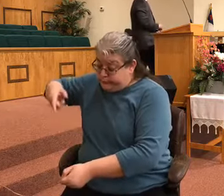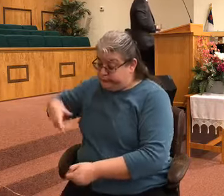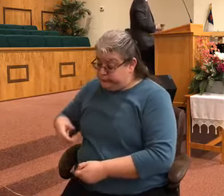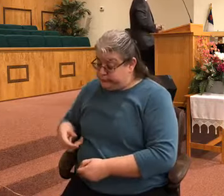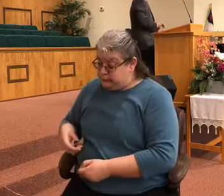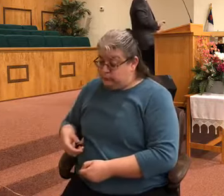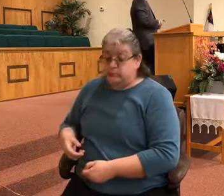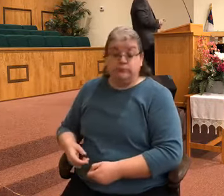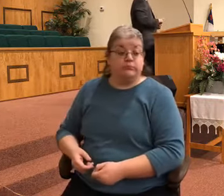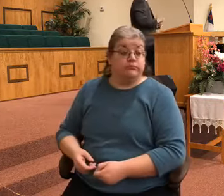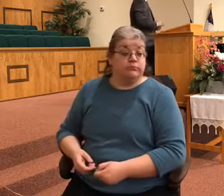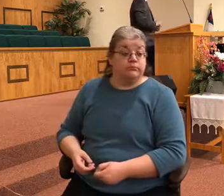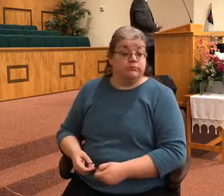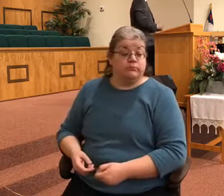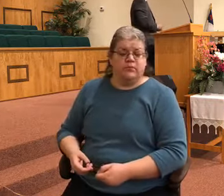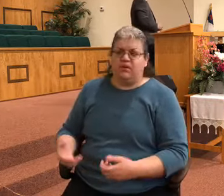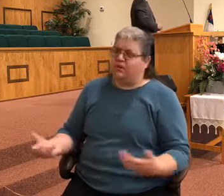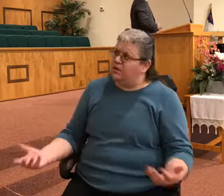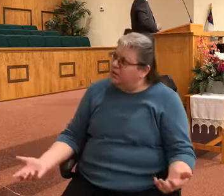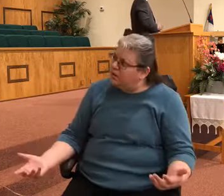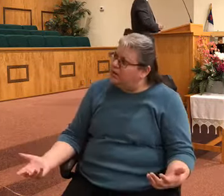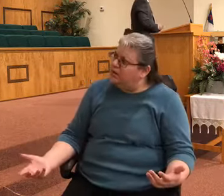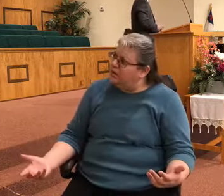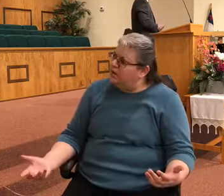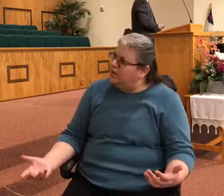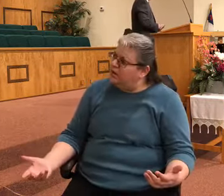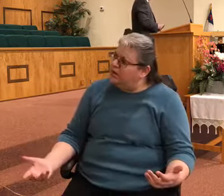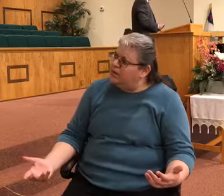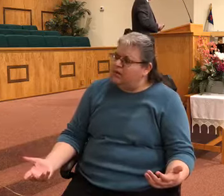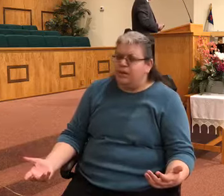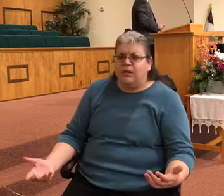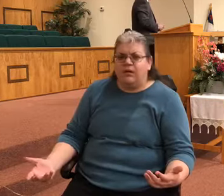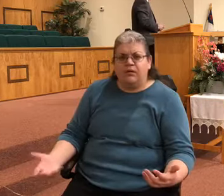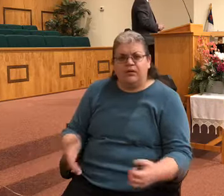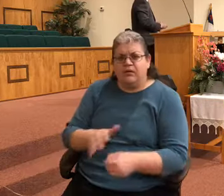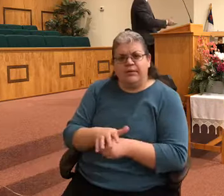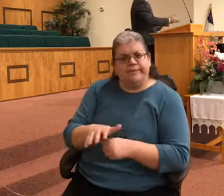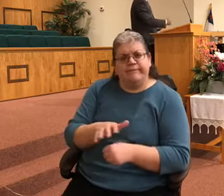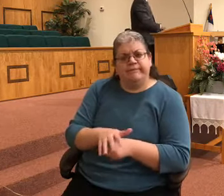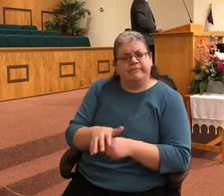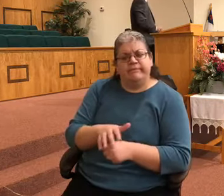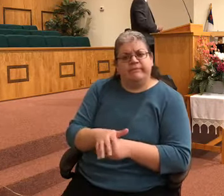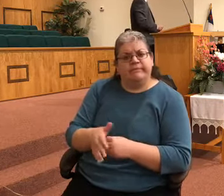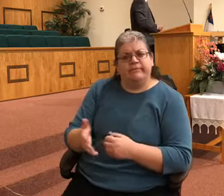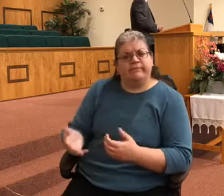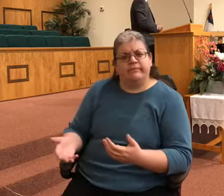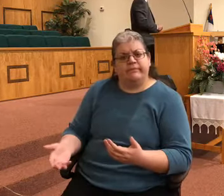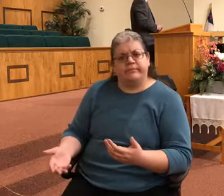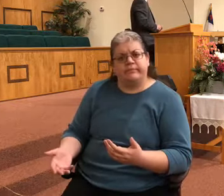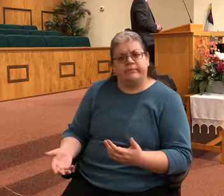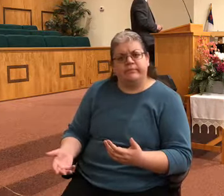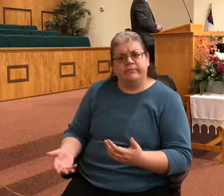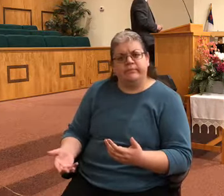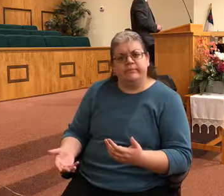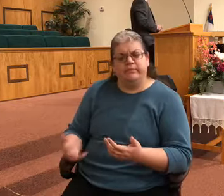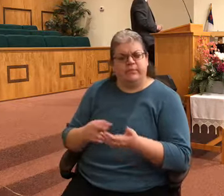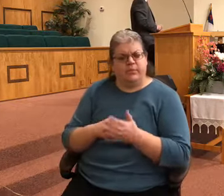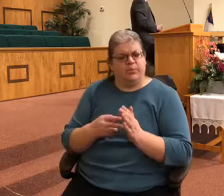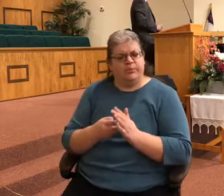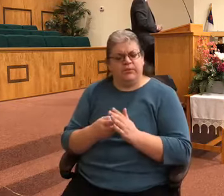It was detrimental. What do you mean? Well, we read it. According to his